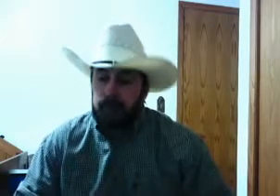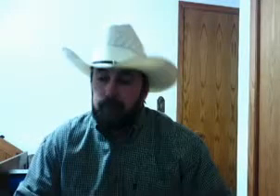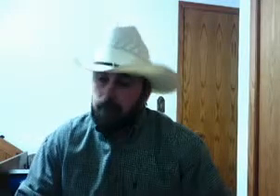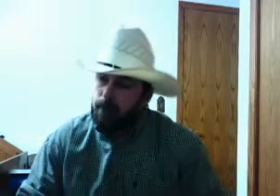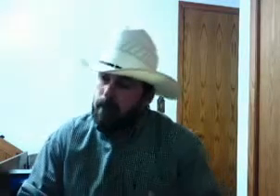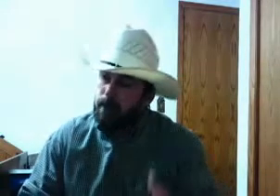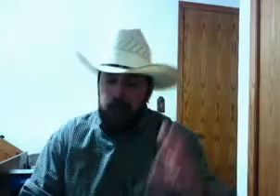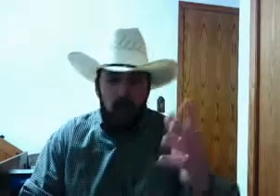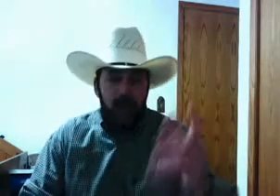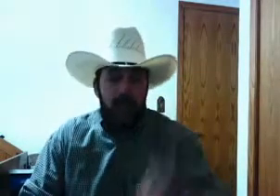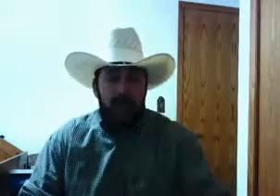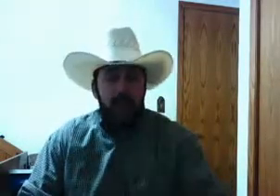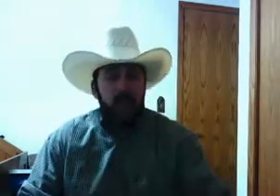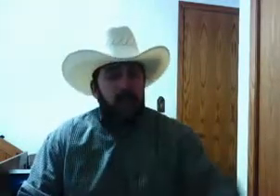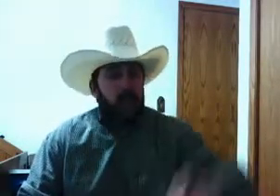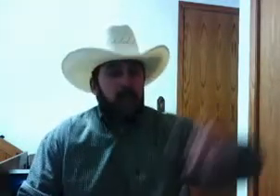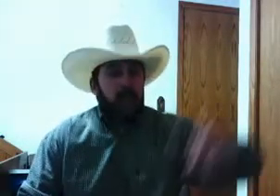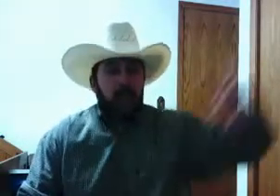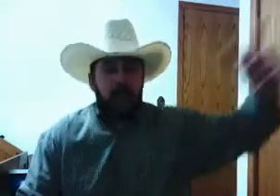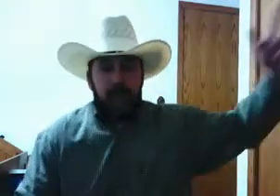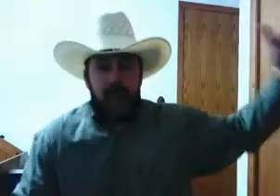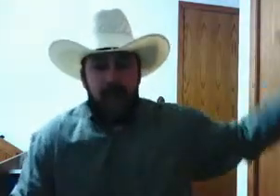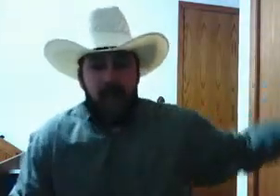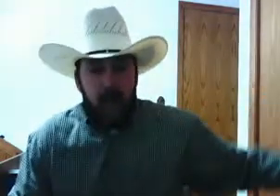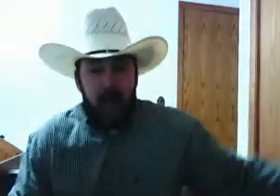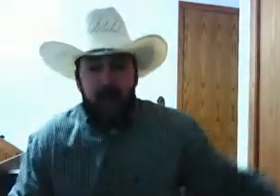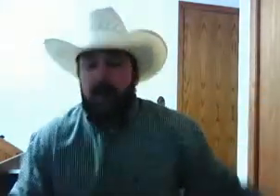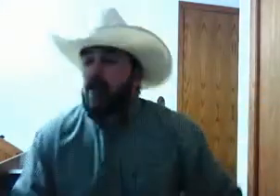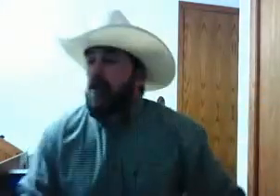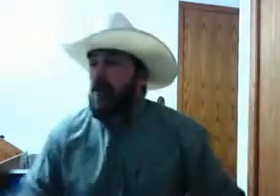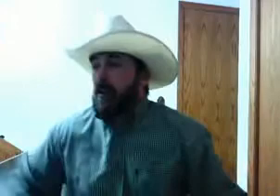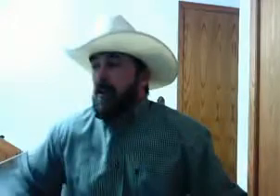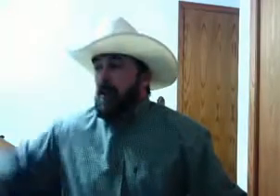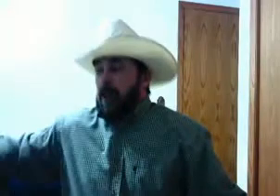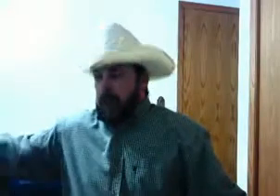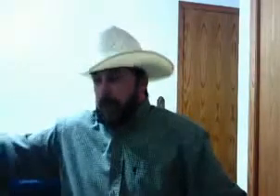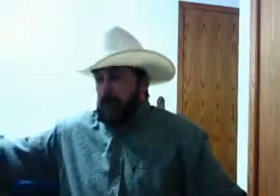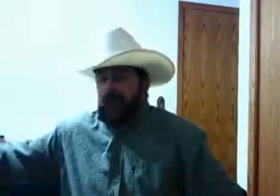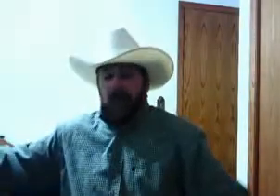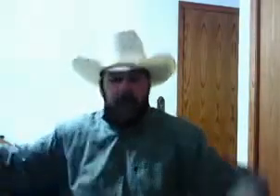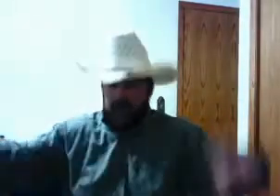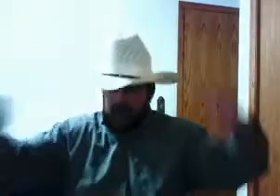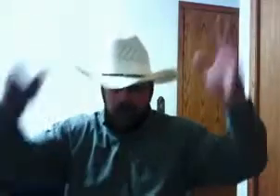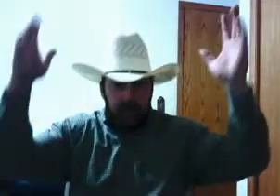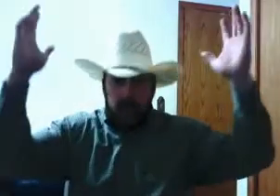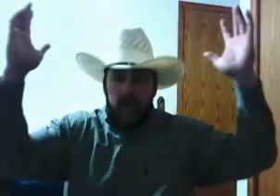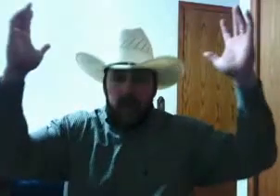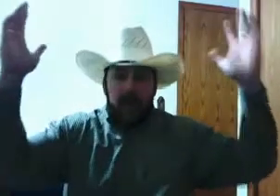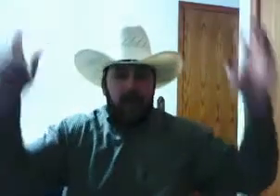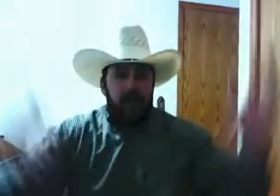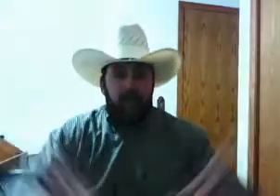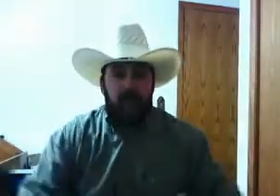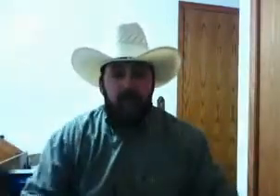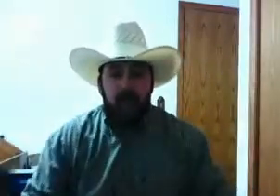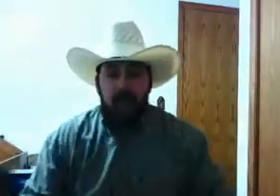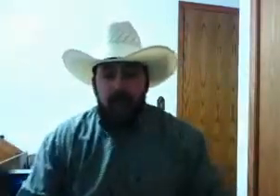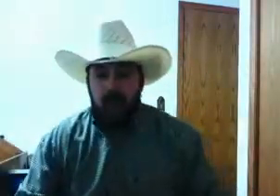But you go ahead. You do your little time-out crap. You do your little other stuff and just go ahead and let them become just